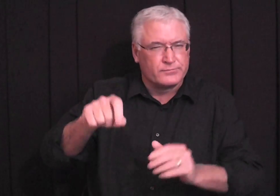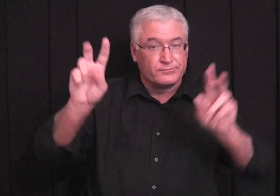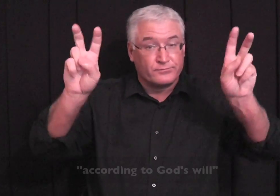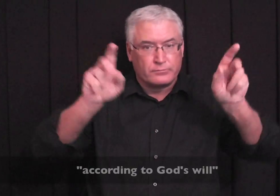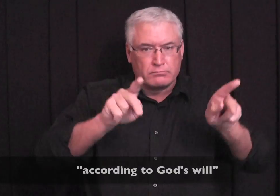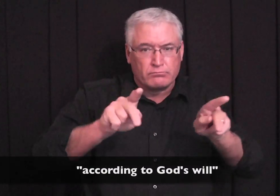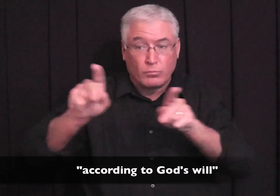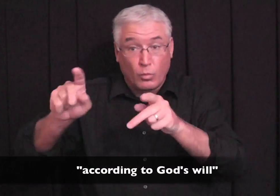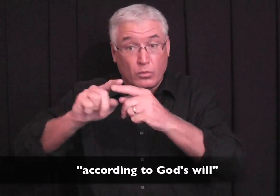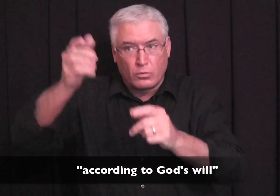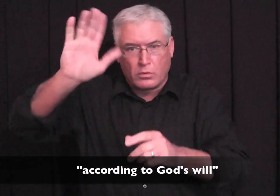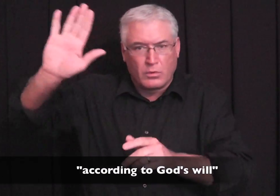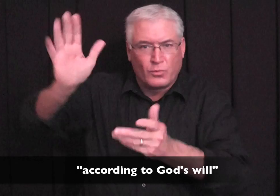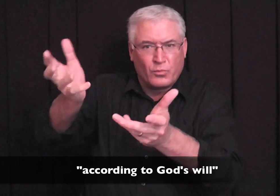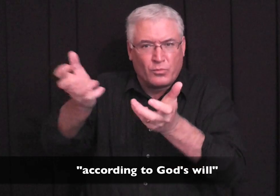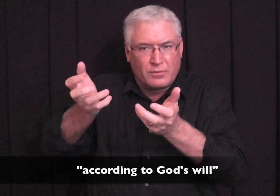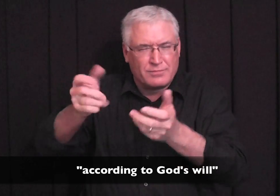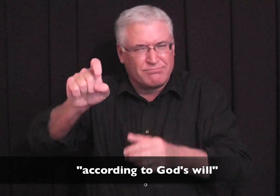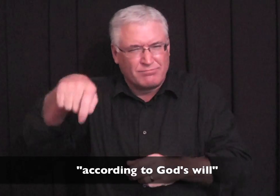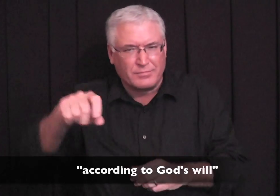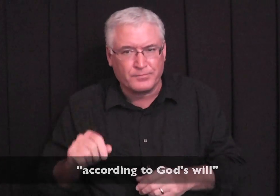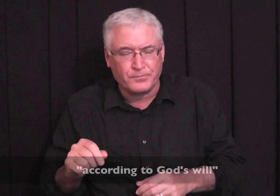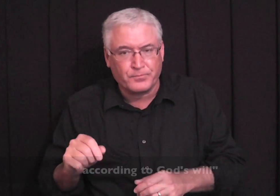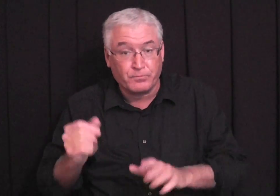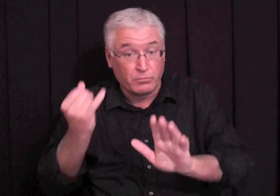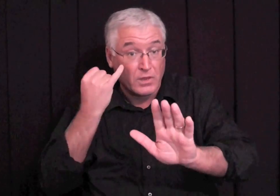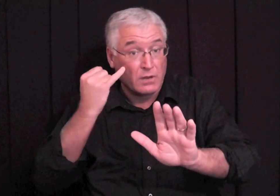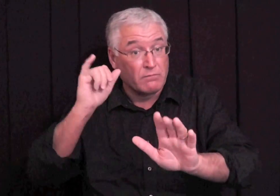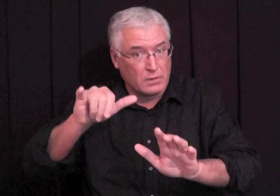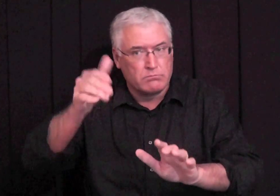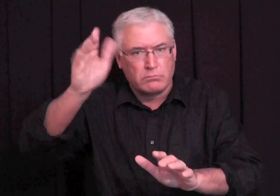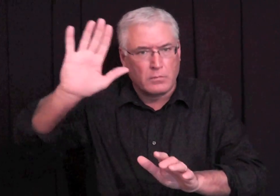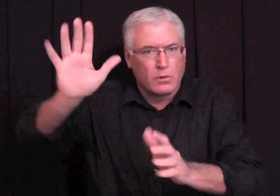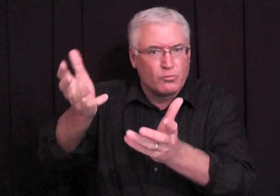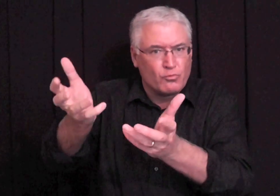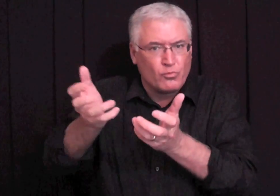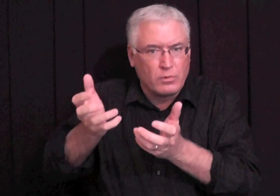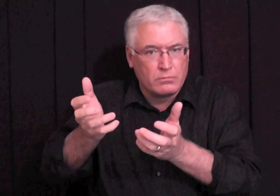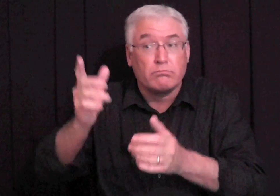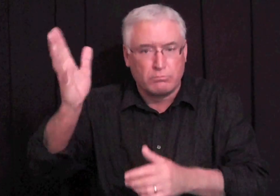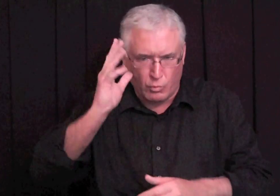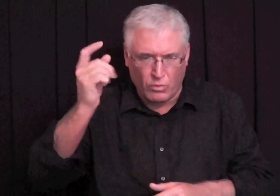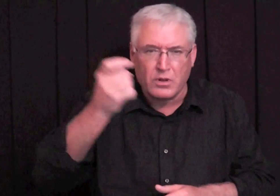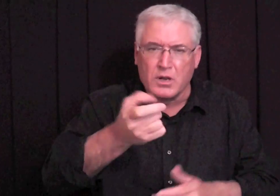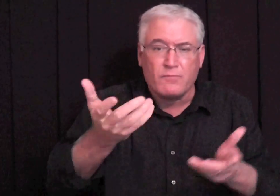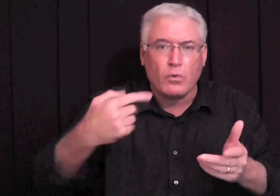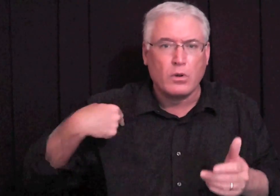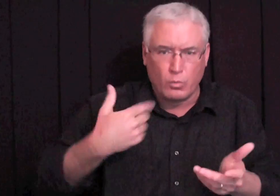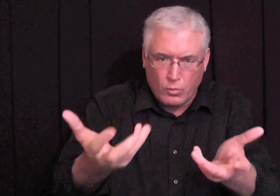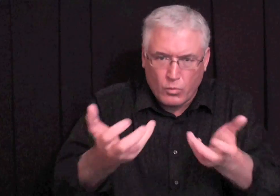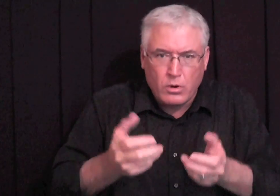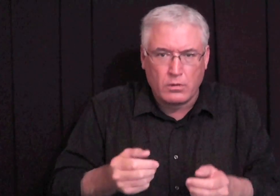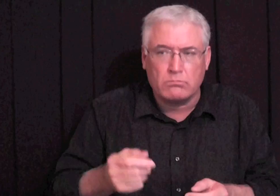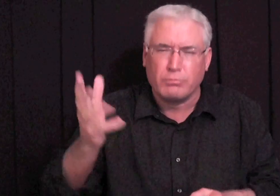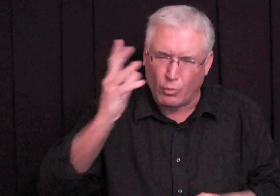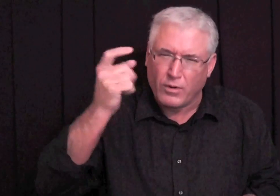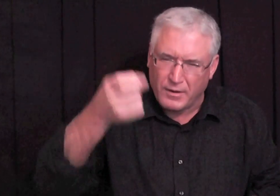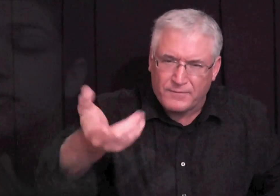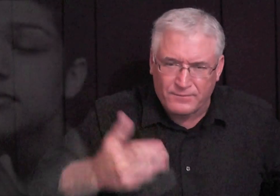our prayers must pertain to what God's will is. You know, if we're asking for something we want that is God's will, he will gift it to